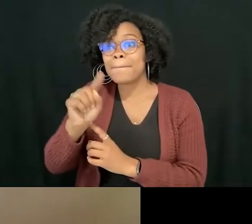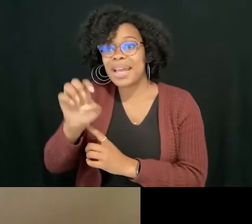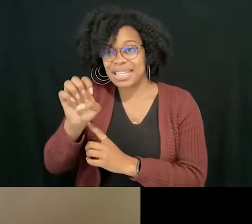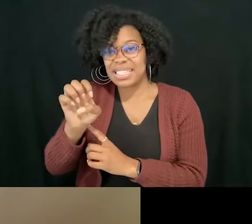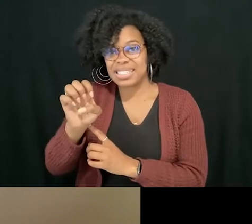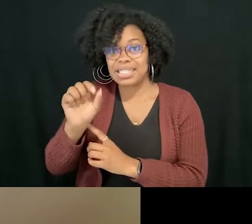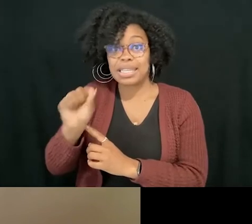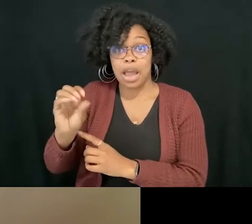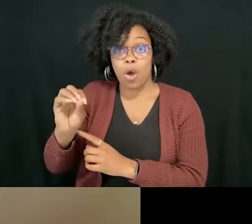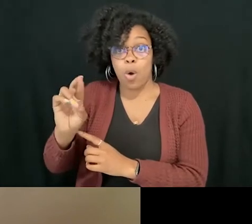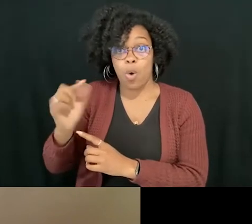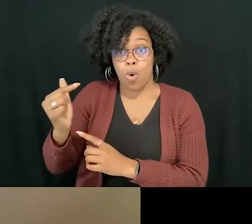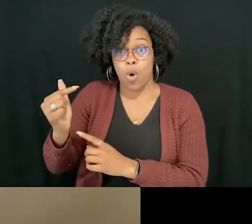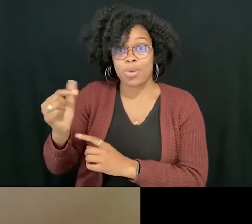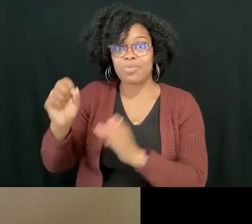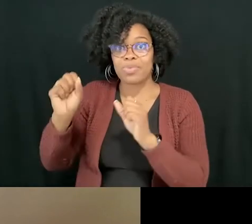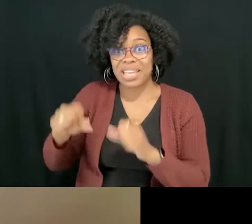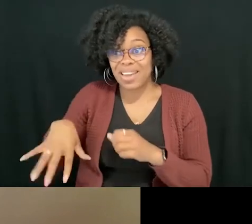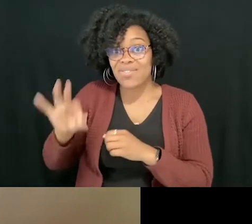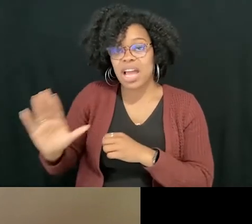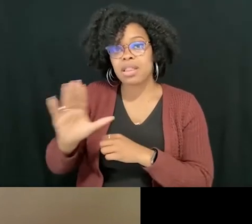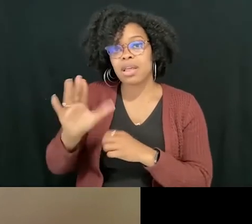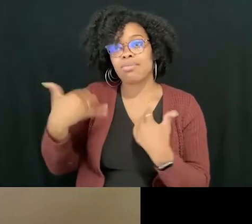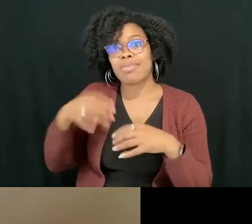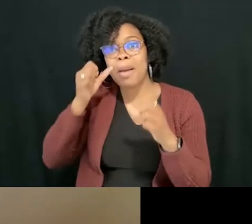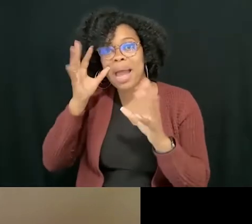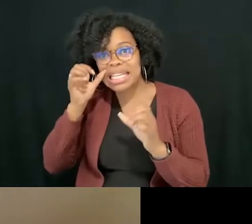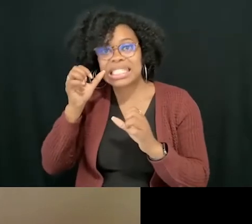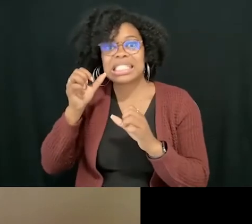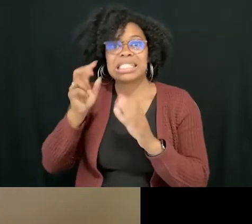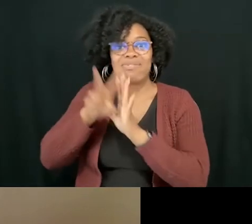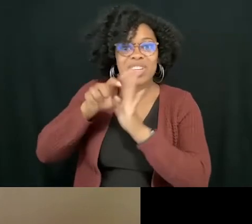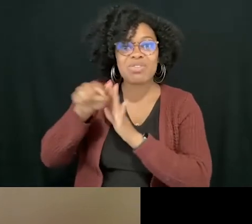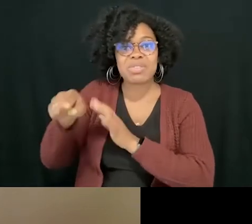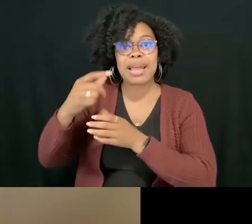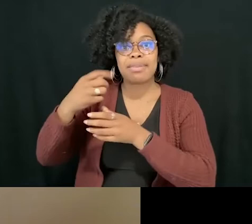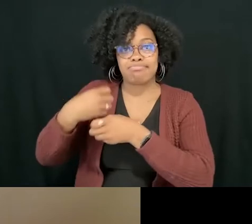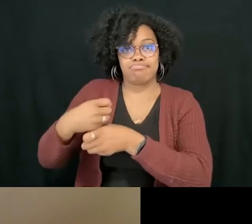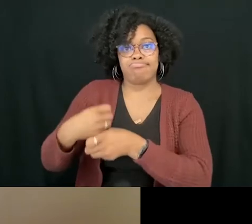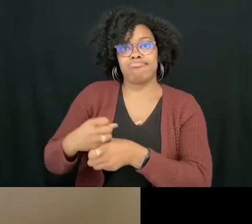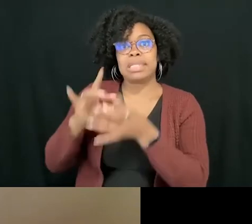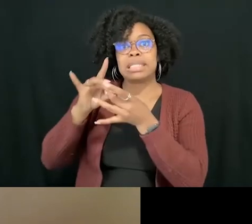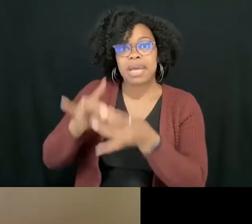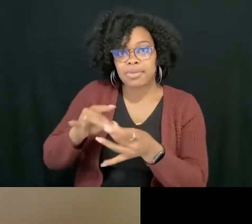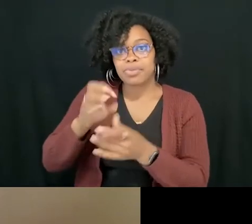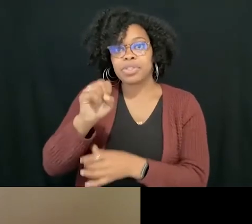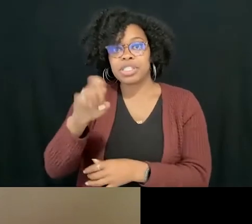find their amazing videos that they create across sexual health topics to help tweens and teens.